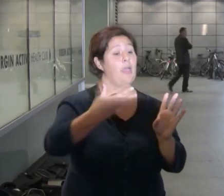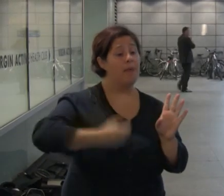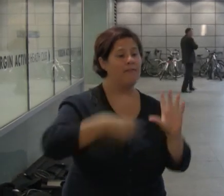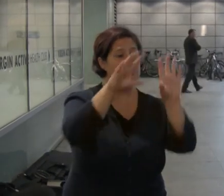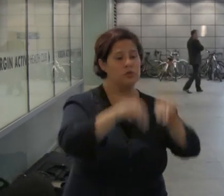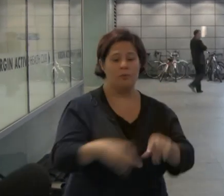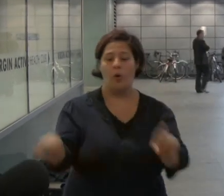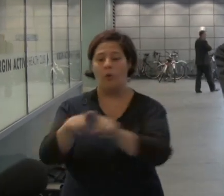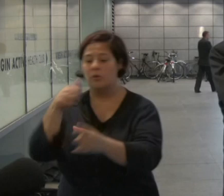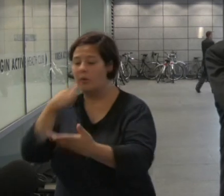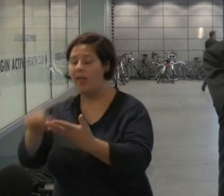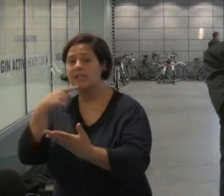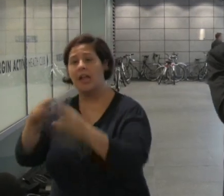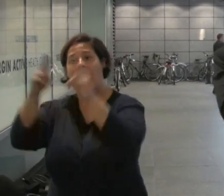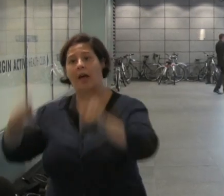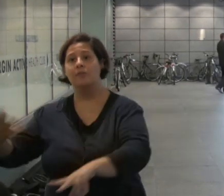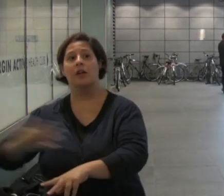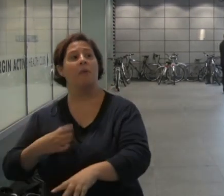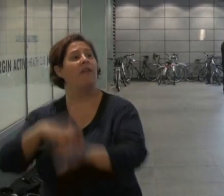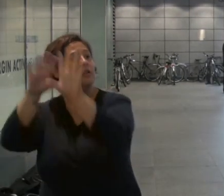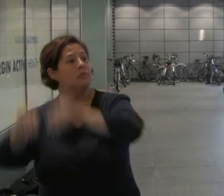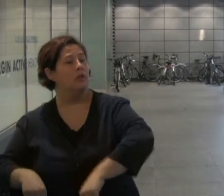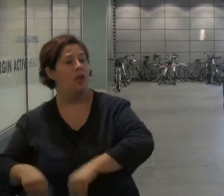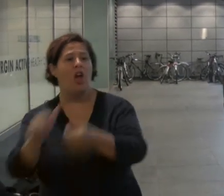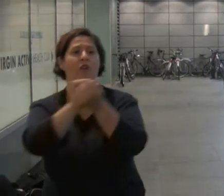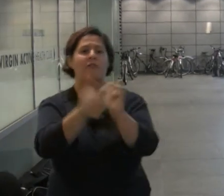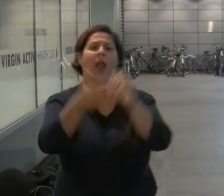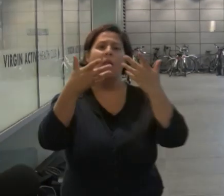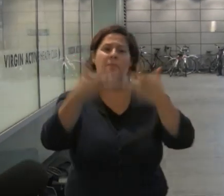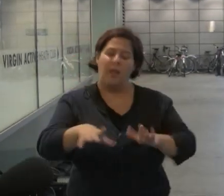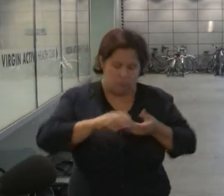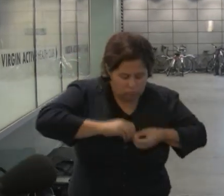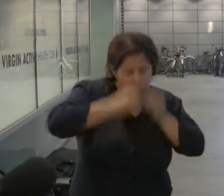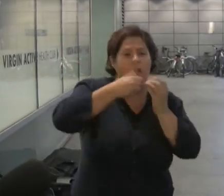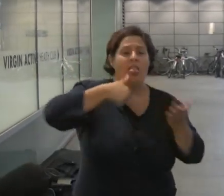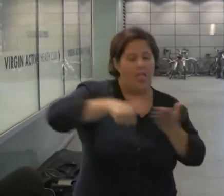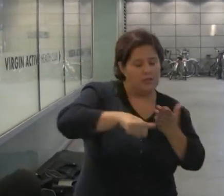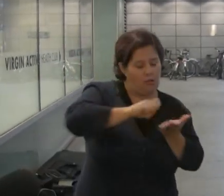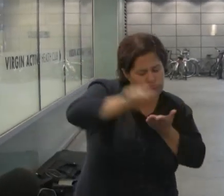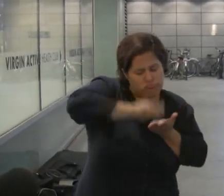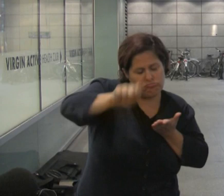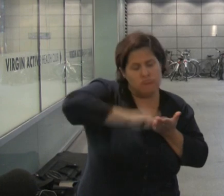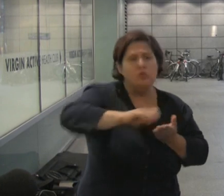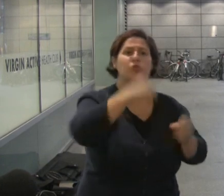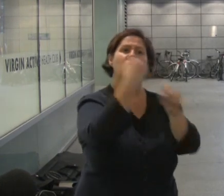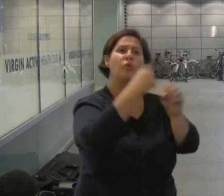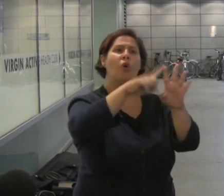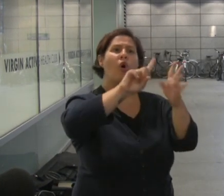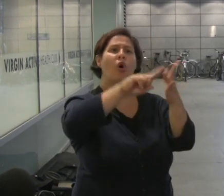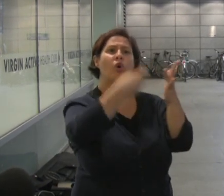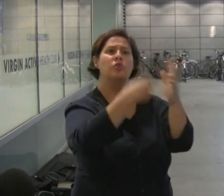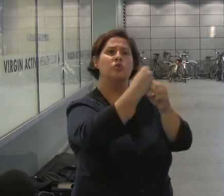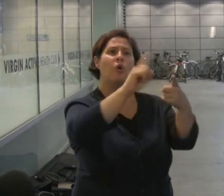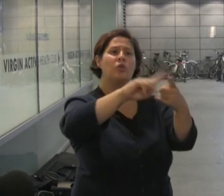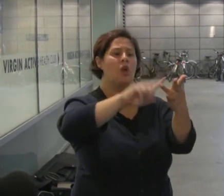that his housing benefit had been stopped. His friends wrote a strongly worded letter to Chancellor George Osborne so that he would know